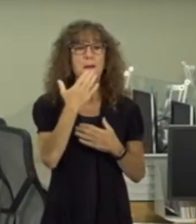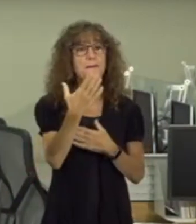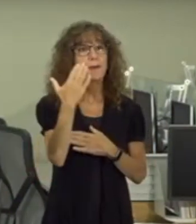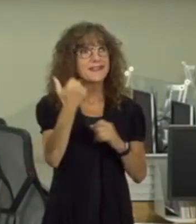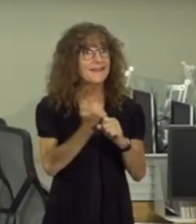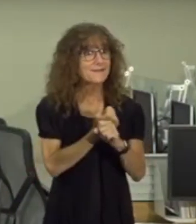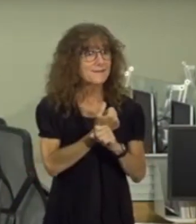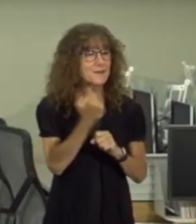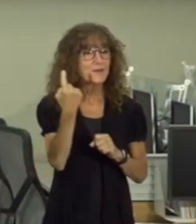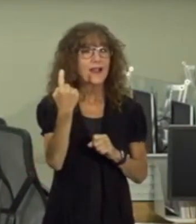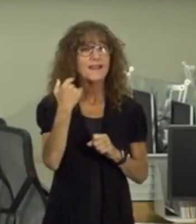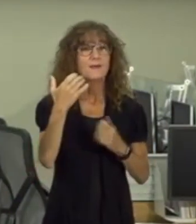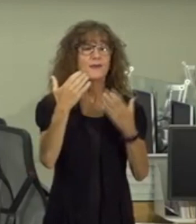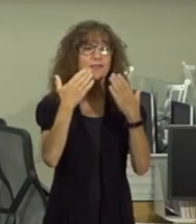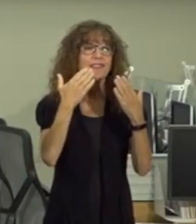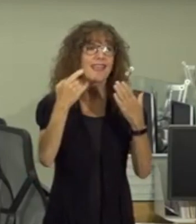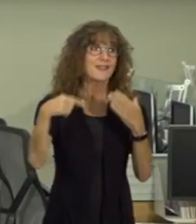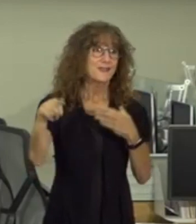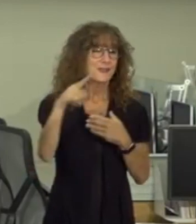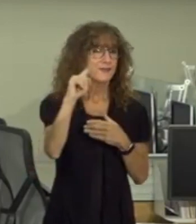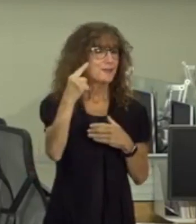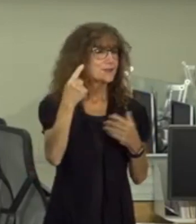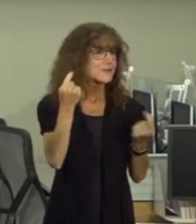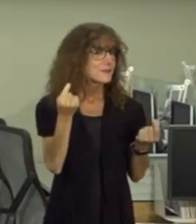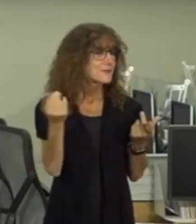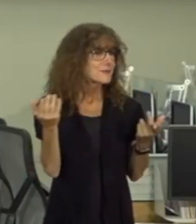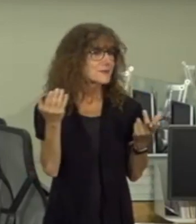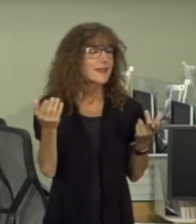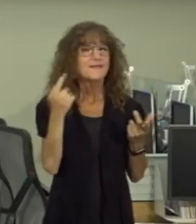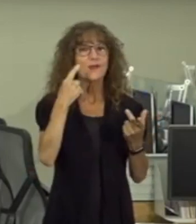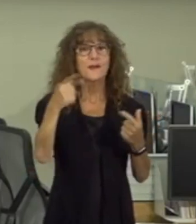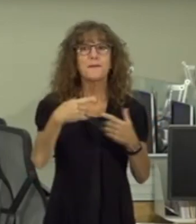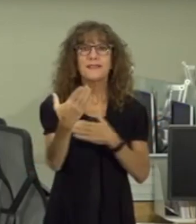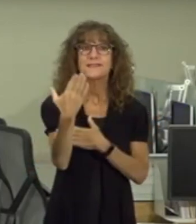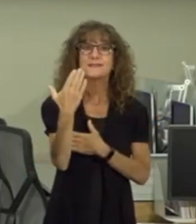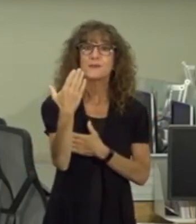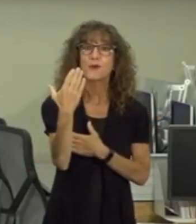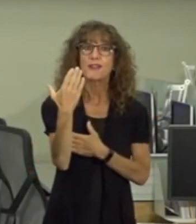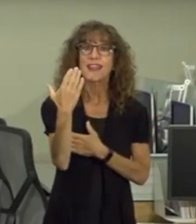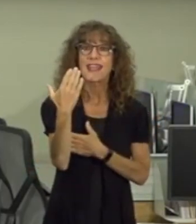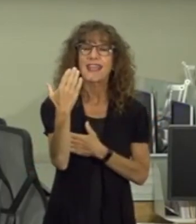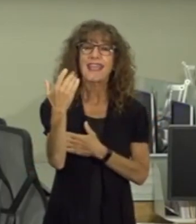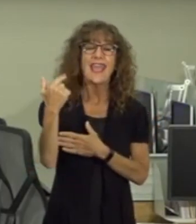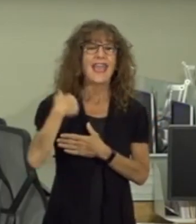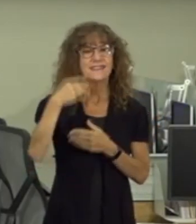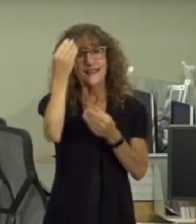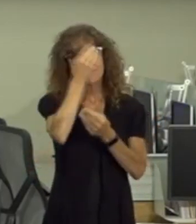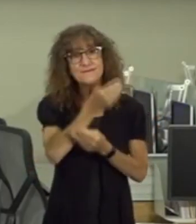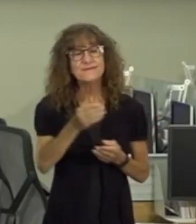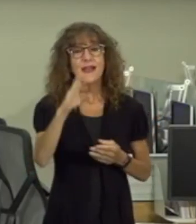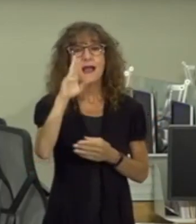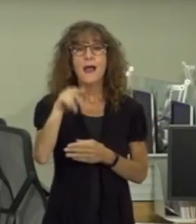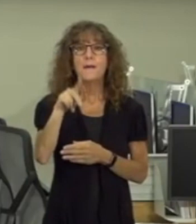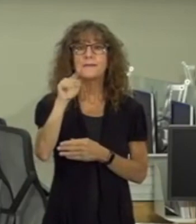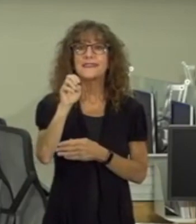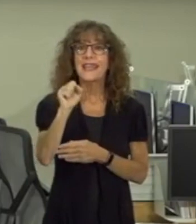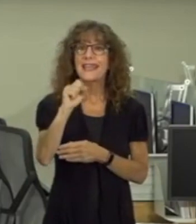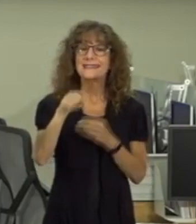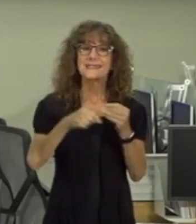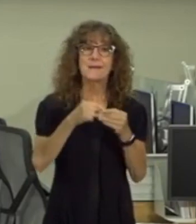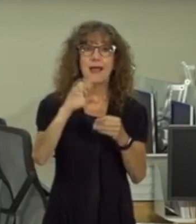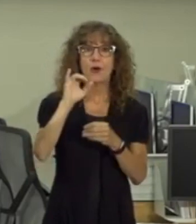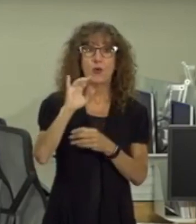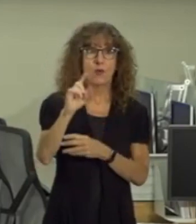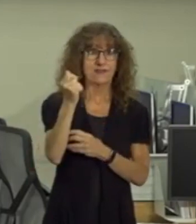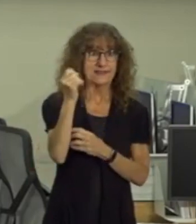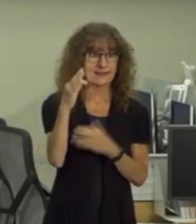morning everyone I want to thank you first of all for coming here this morning as I give some updates on the on kovat